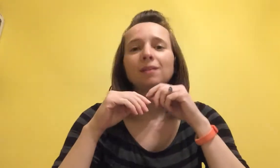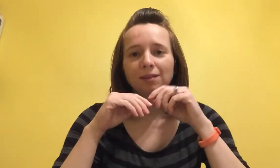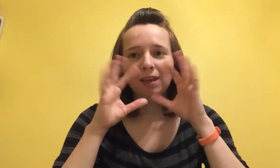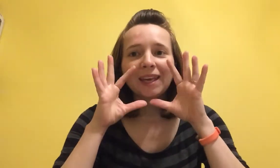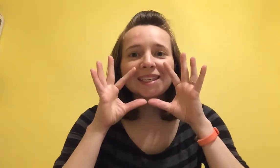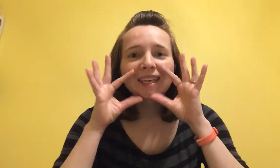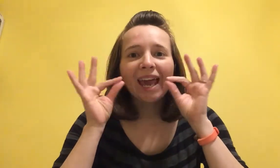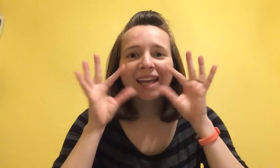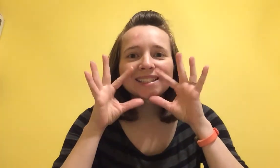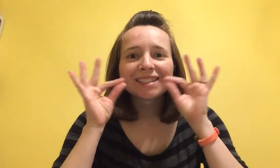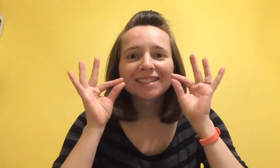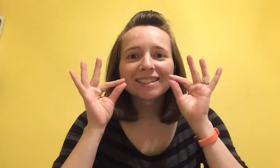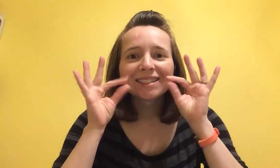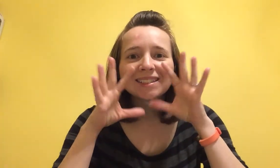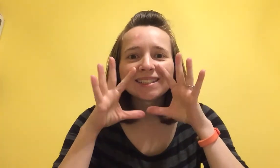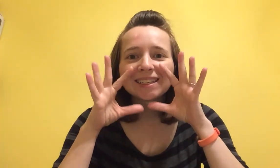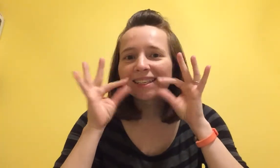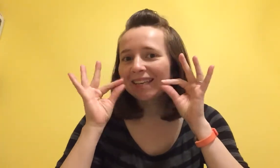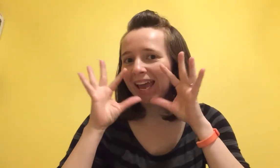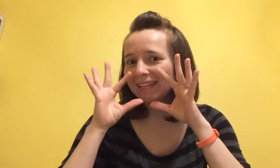Cat. Cat.